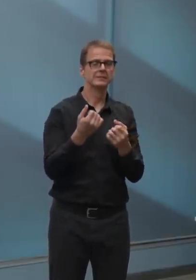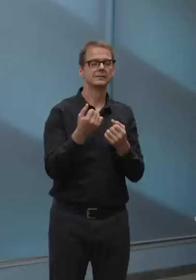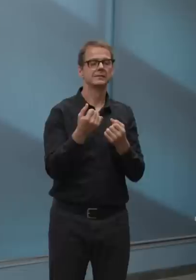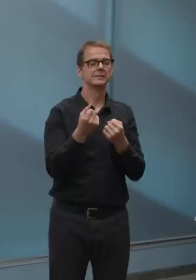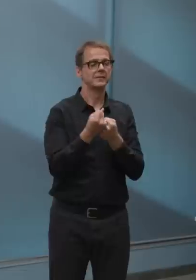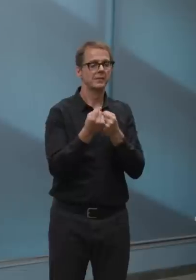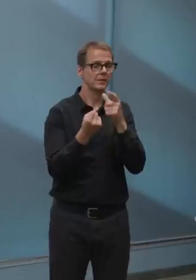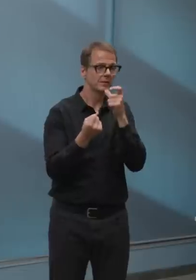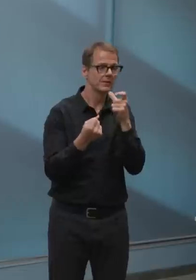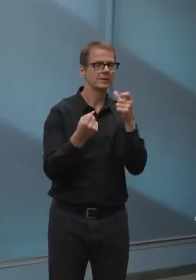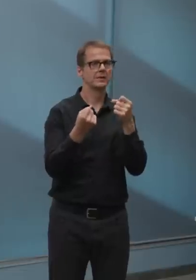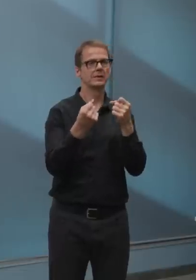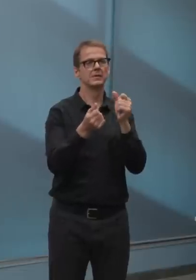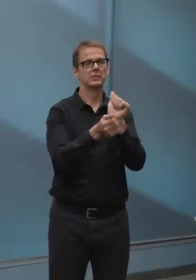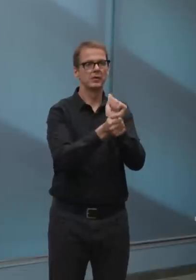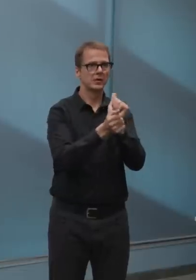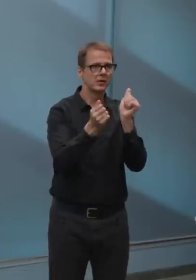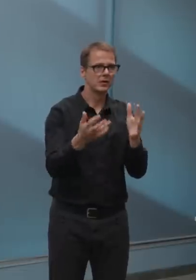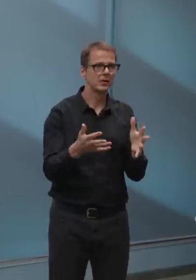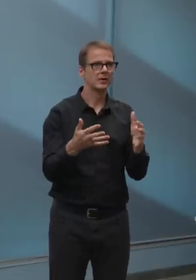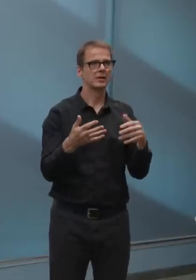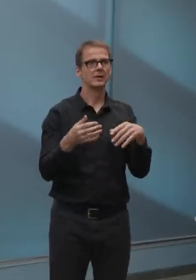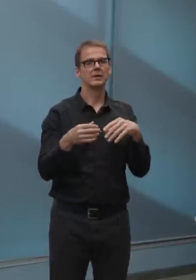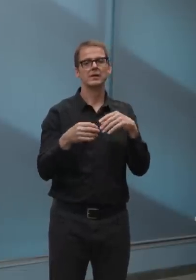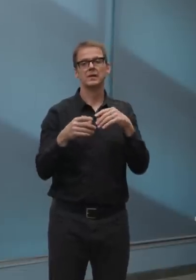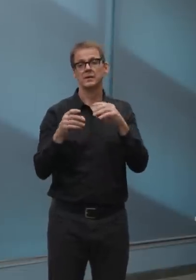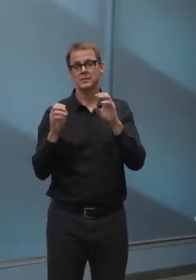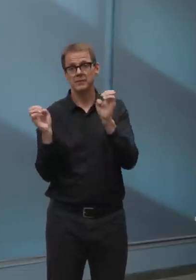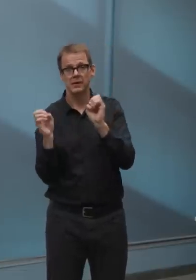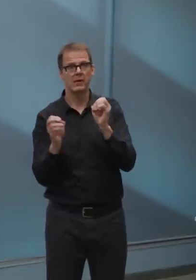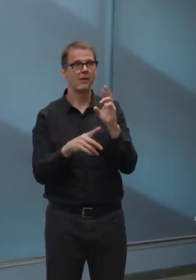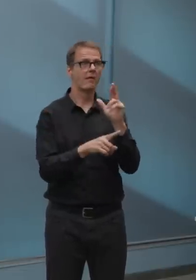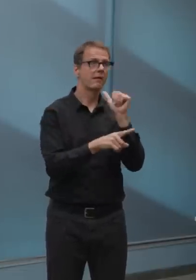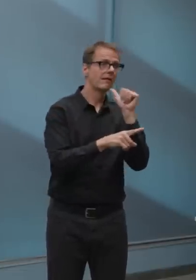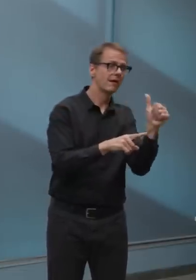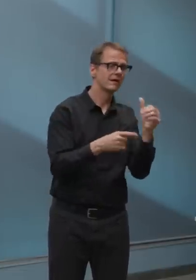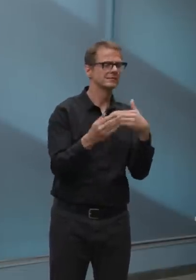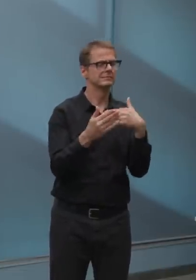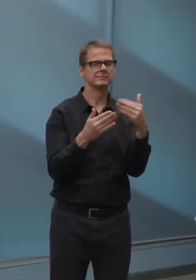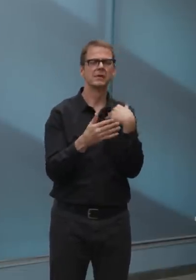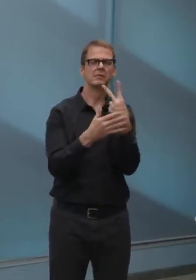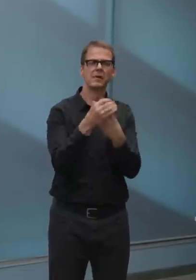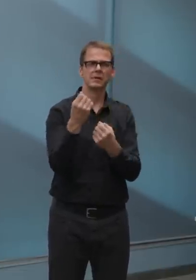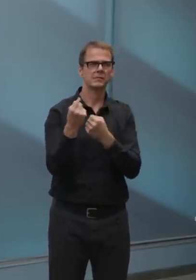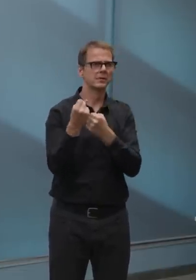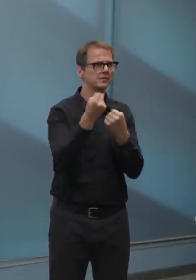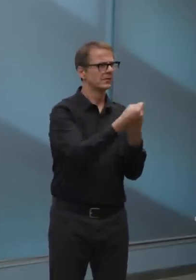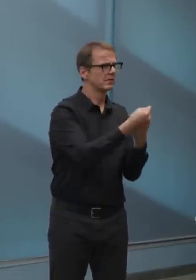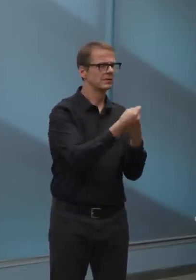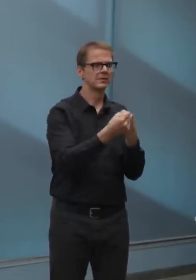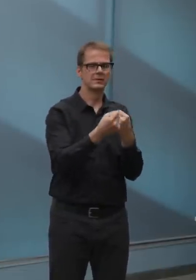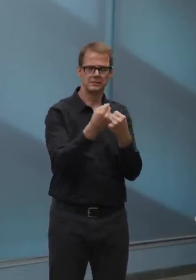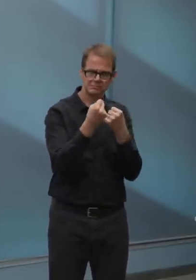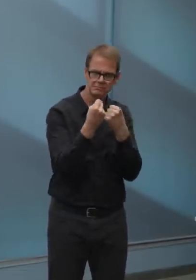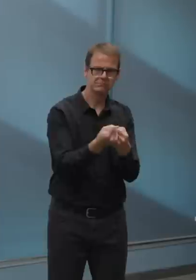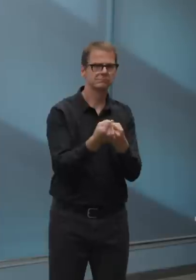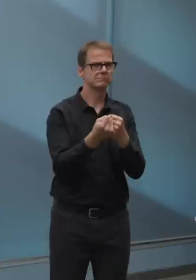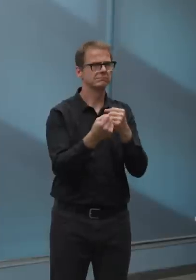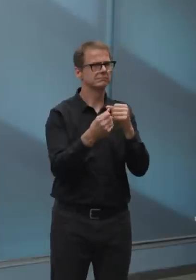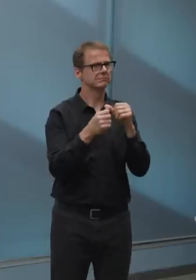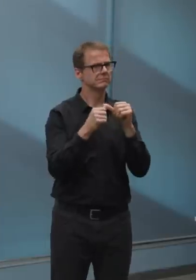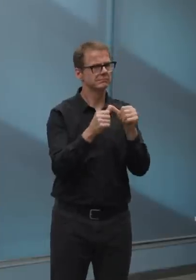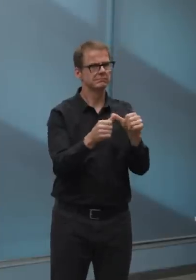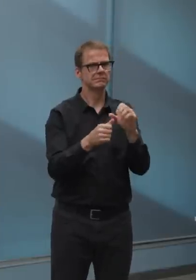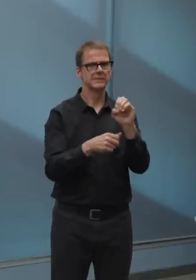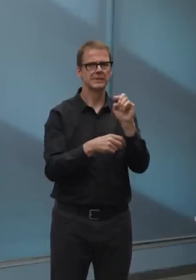continue to be one of the strongest public transit advocates you will find and, uh, would only as a last resort, uh,